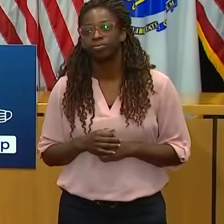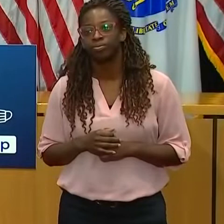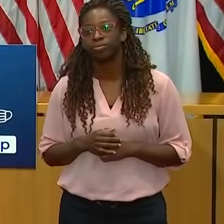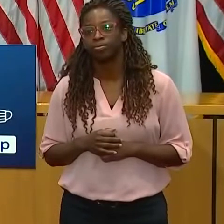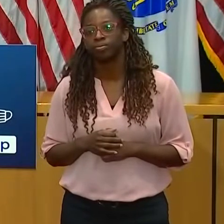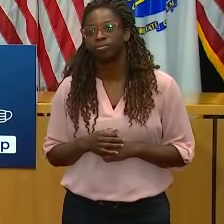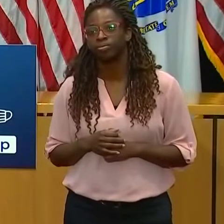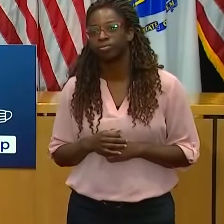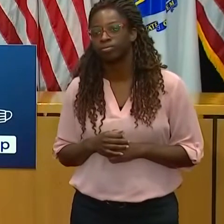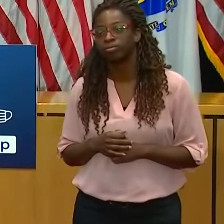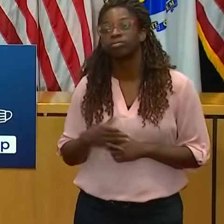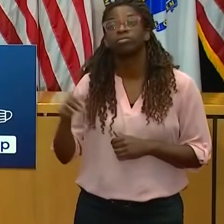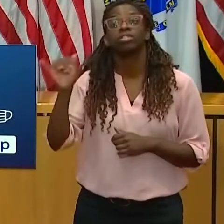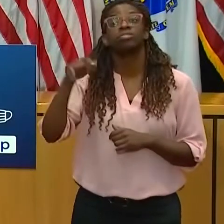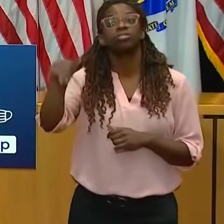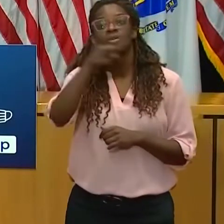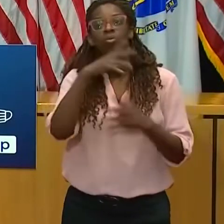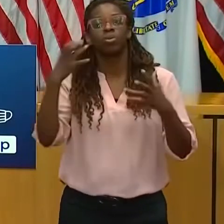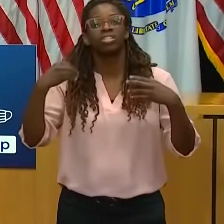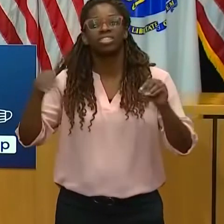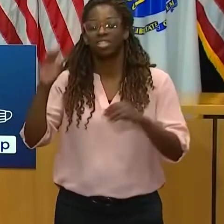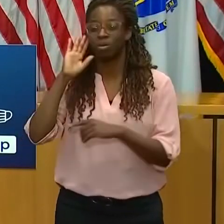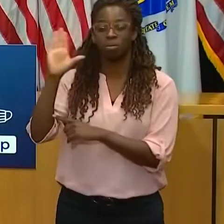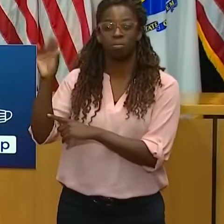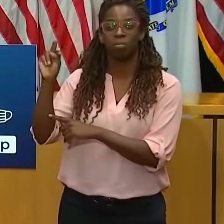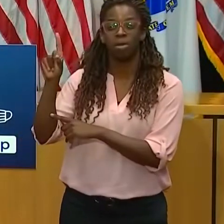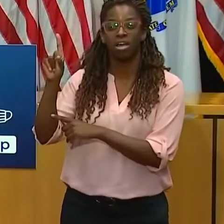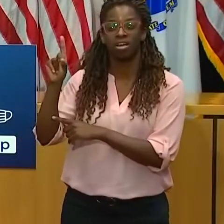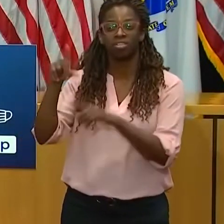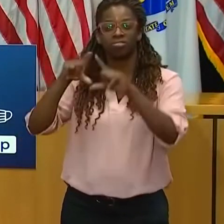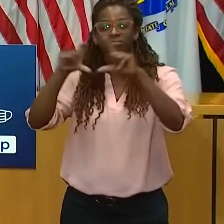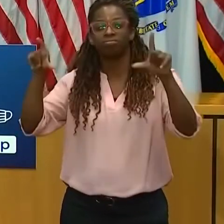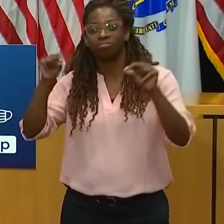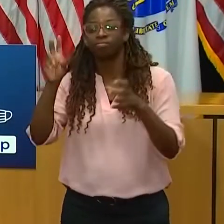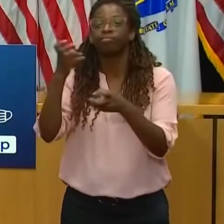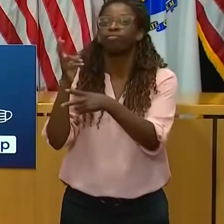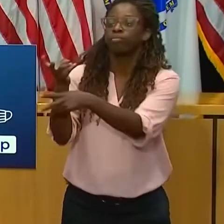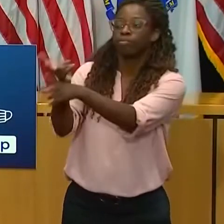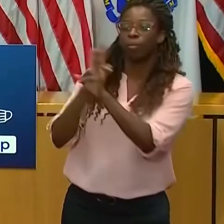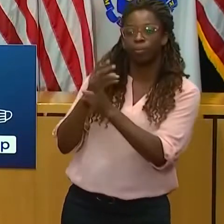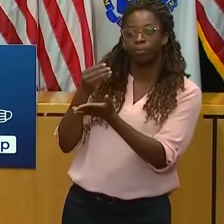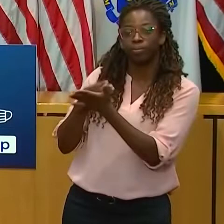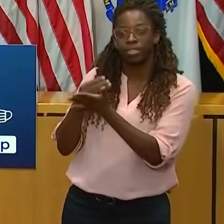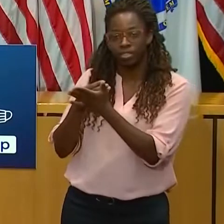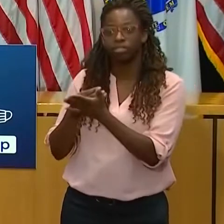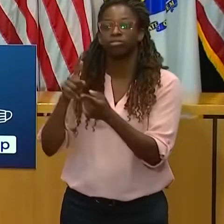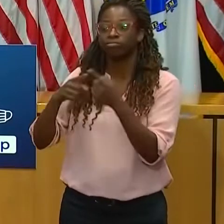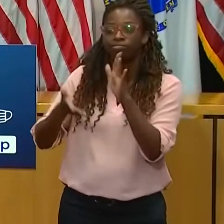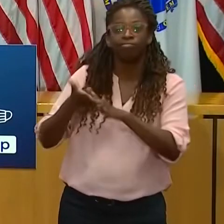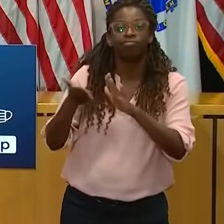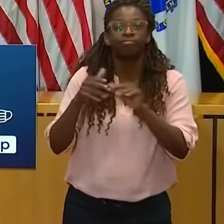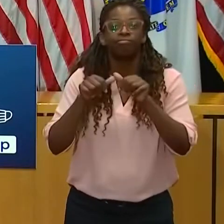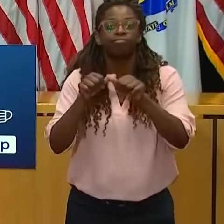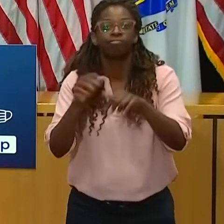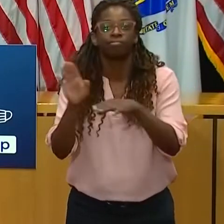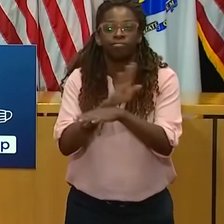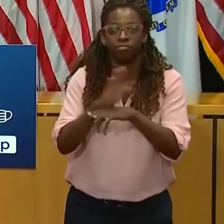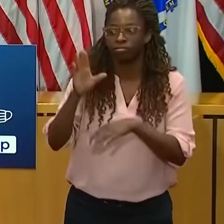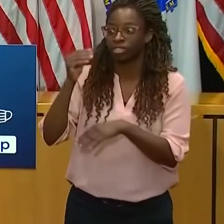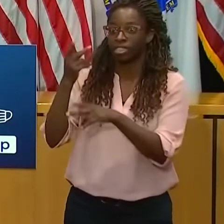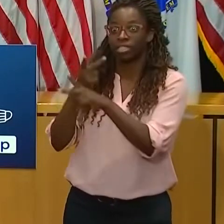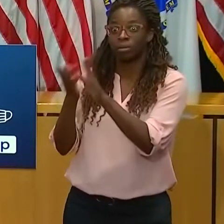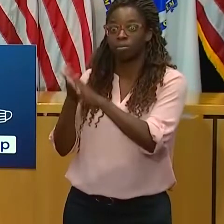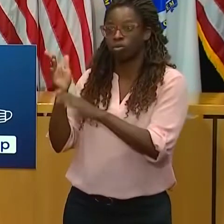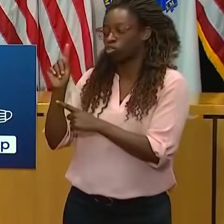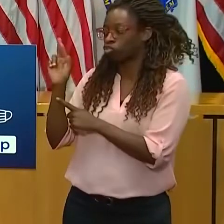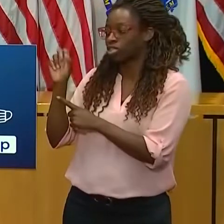for the purpose of repaying the federal funds we received this year to keep the UI trust fund solvent. Issuing the bonds